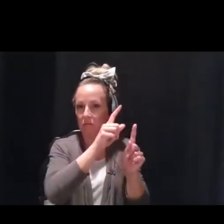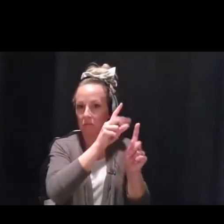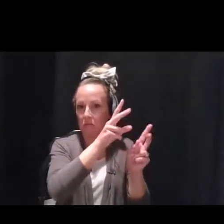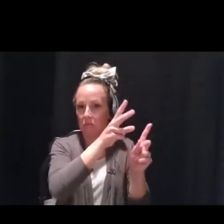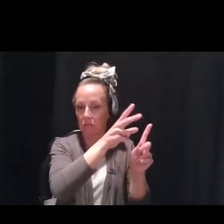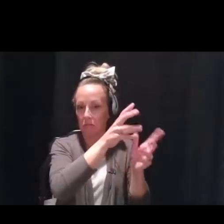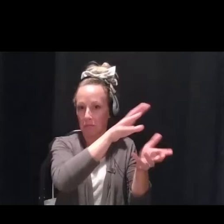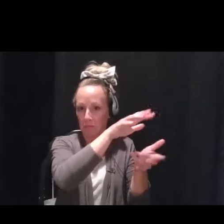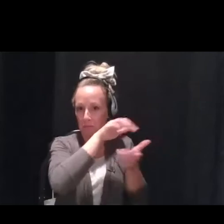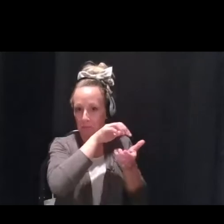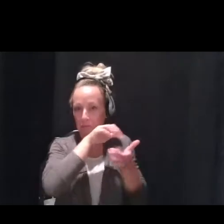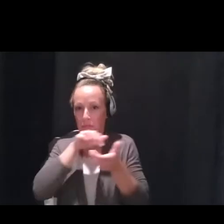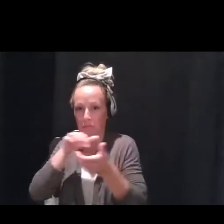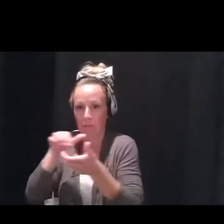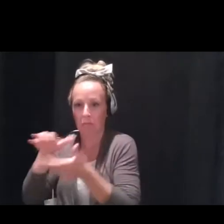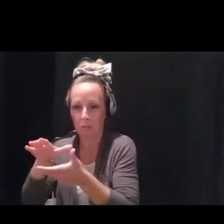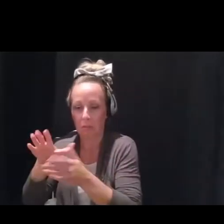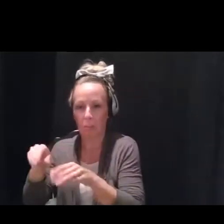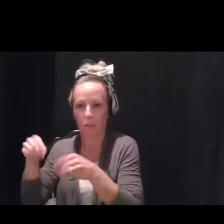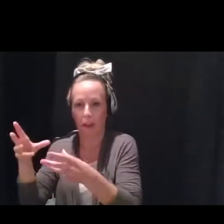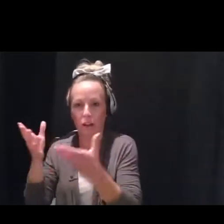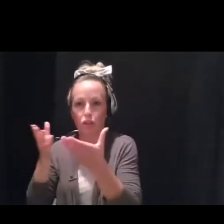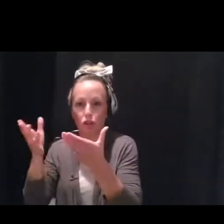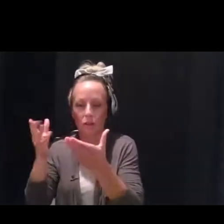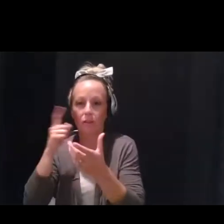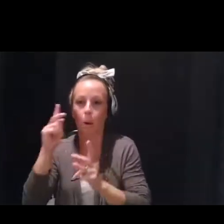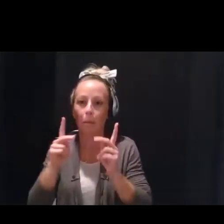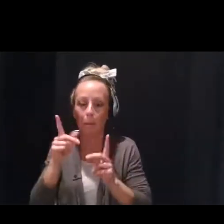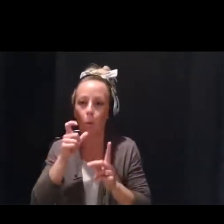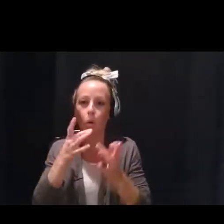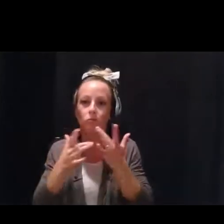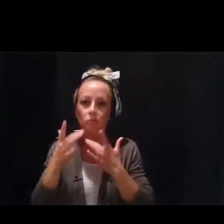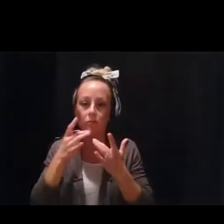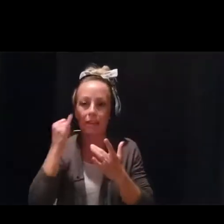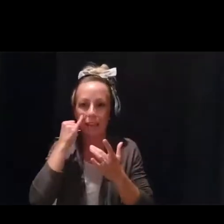have that information to access those funds when someone calls for help.